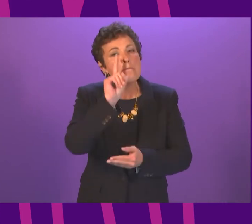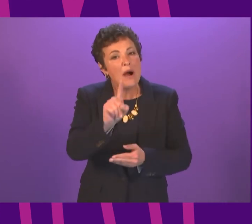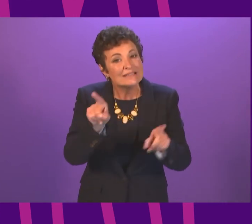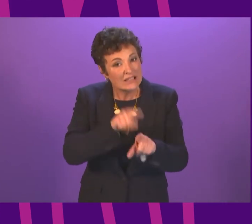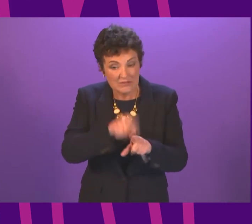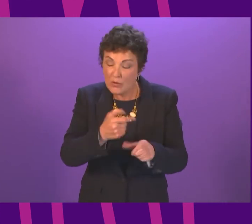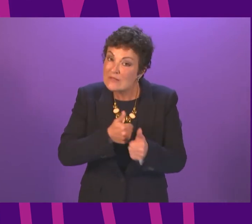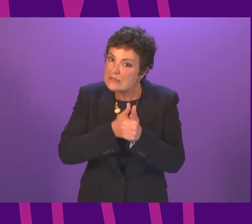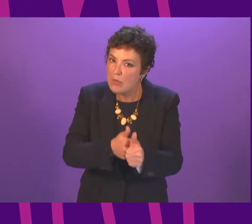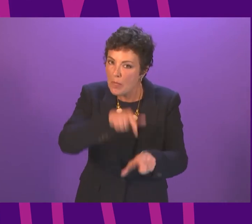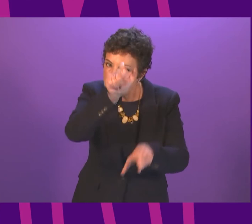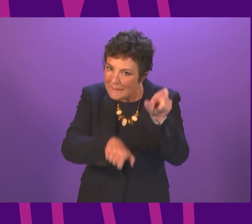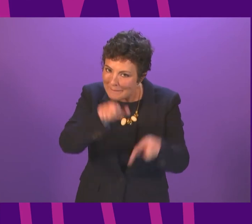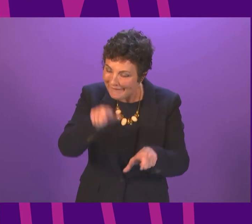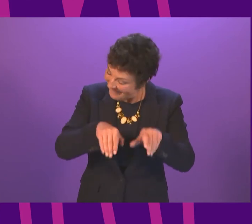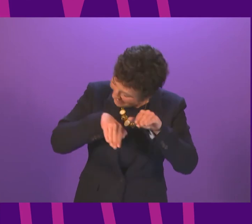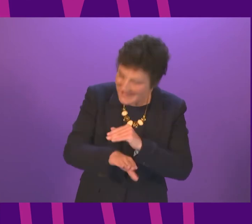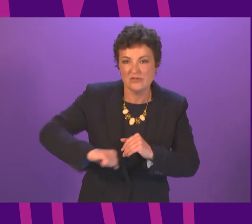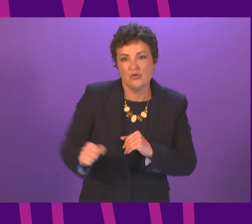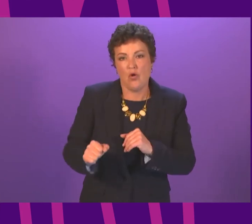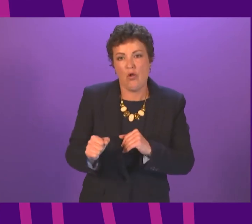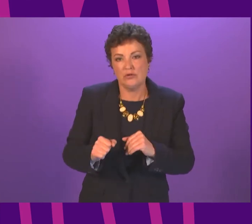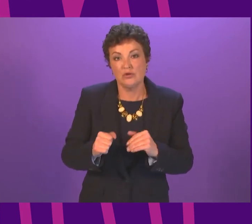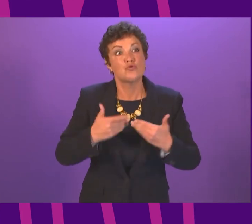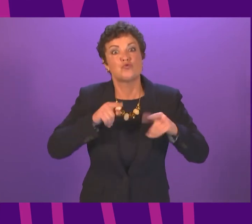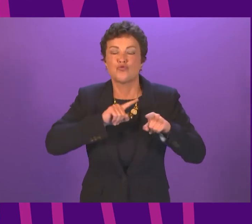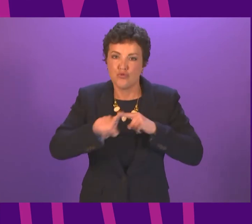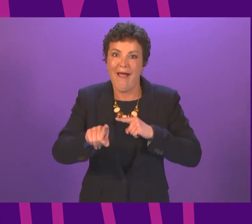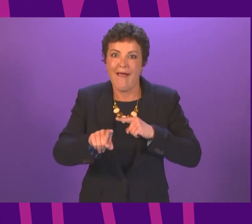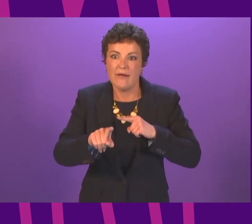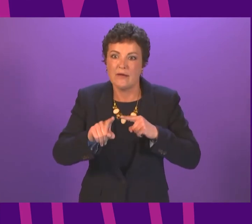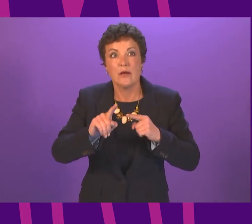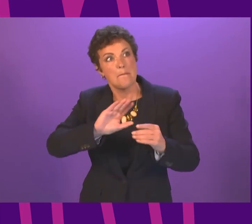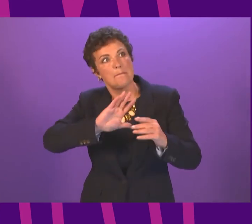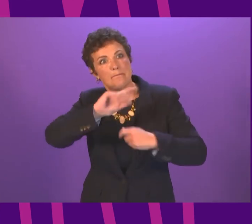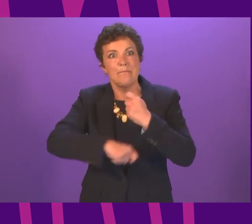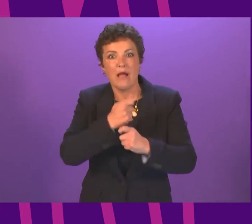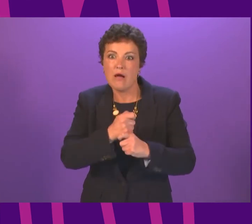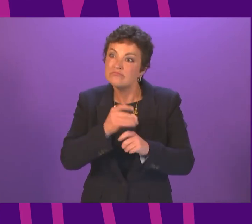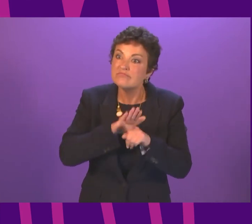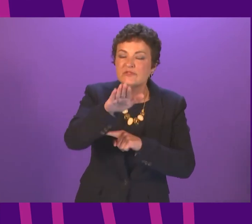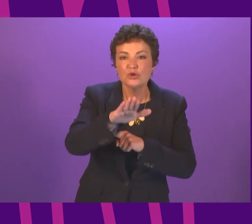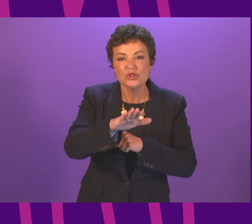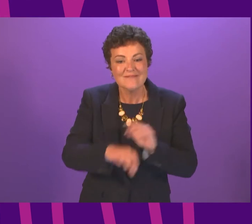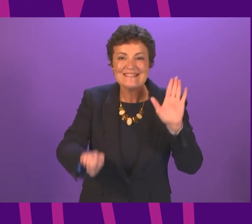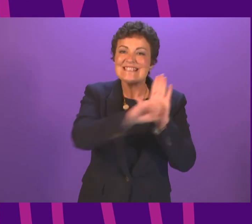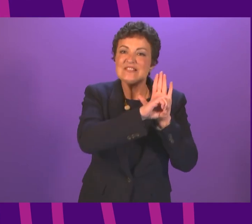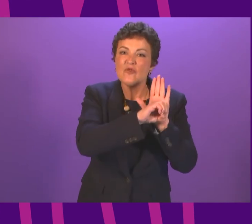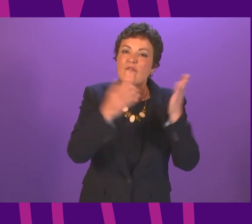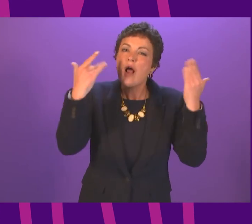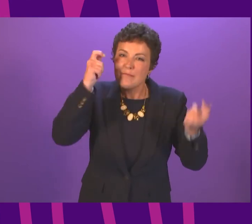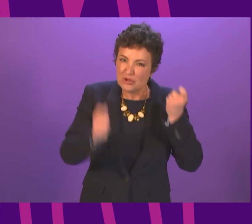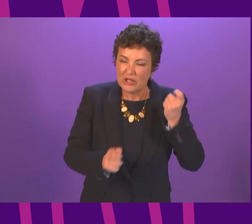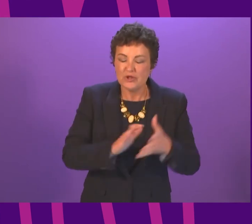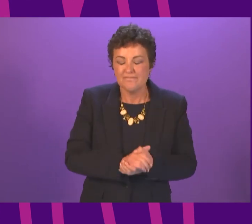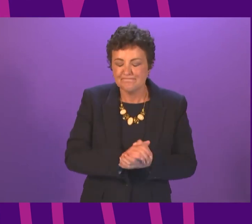country to move to net zero, which is a key priority and should be a key priority for all of us. In terms of the questions